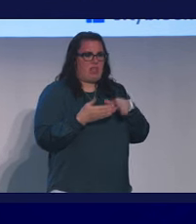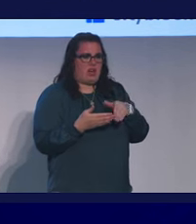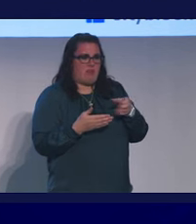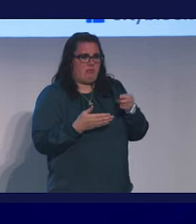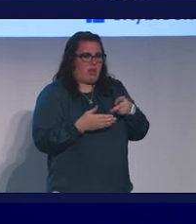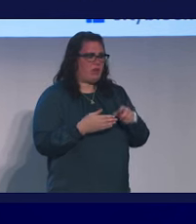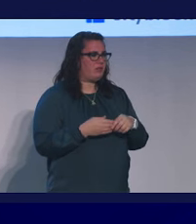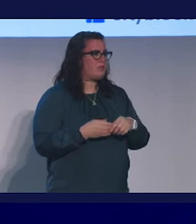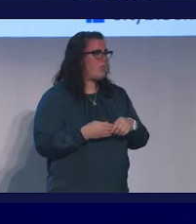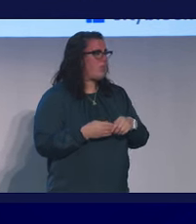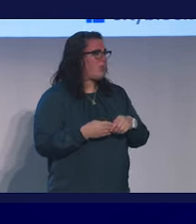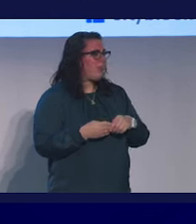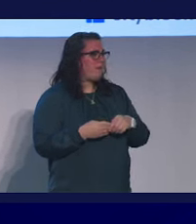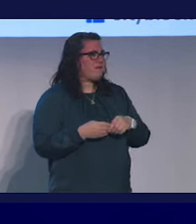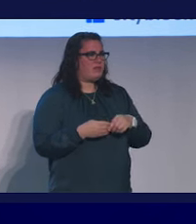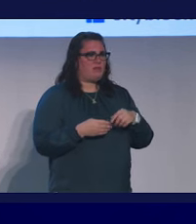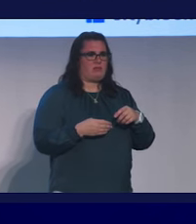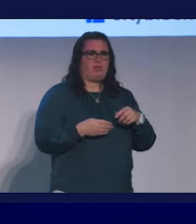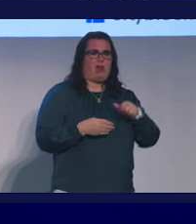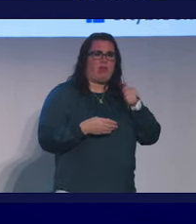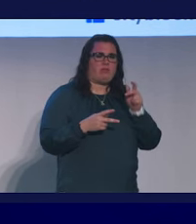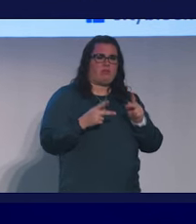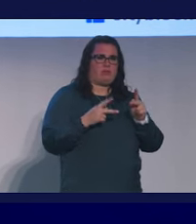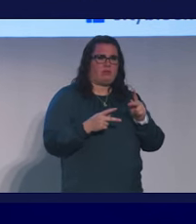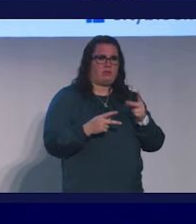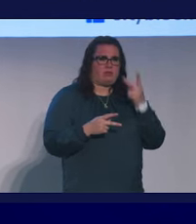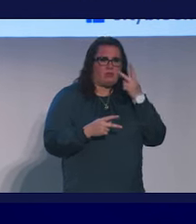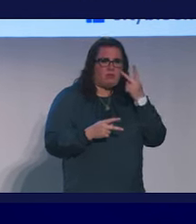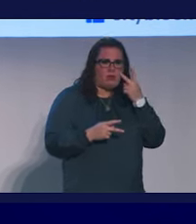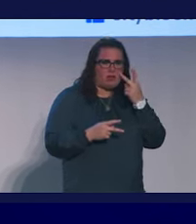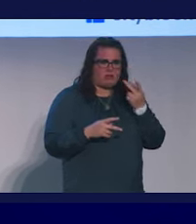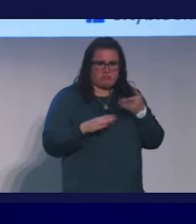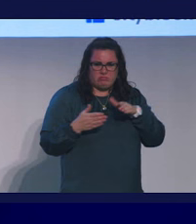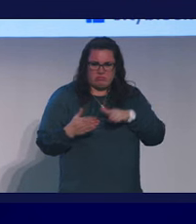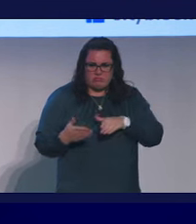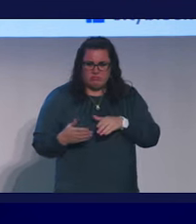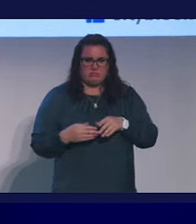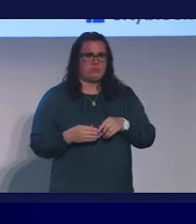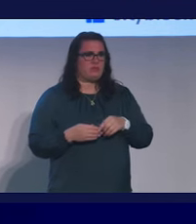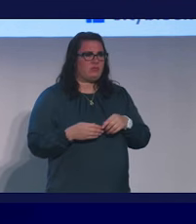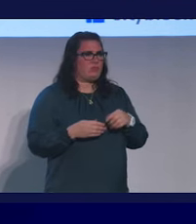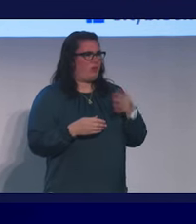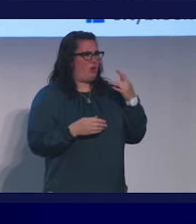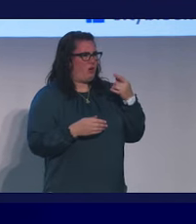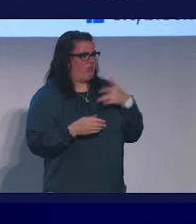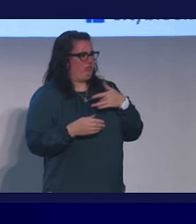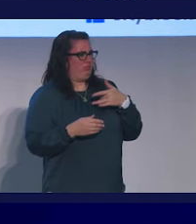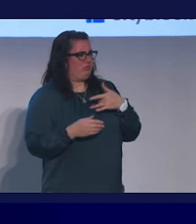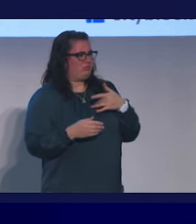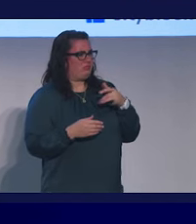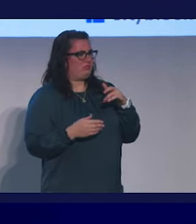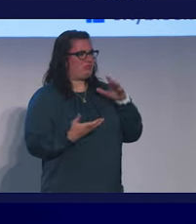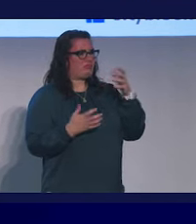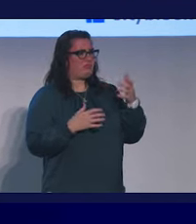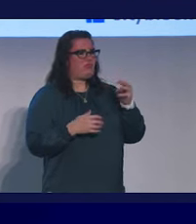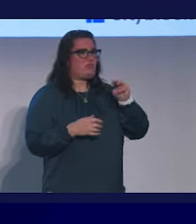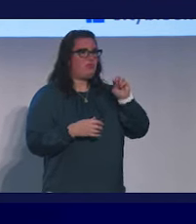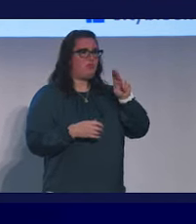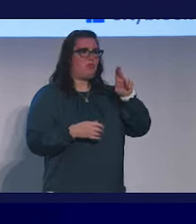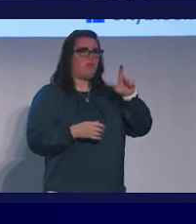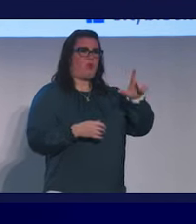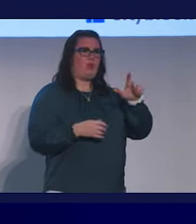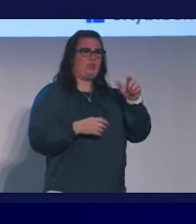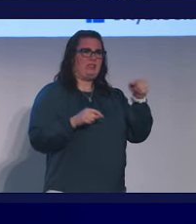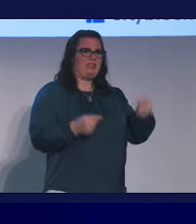see from people who were really exposed to very, very intense combat. What's that about? And they started describing this as moral injury,